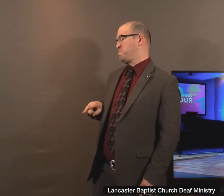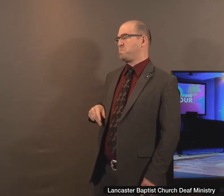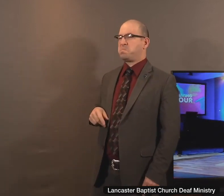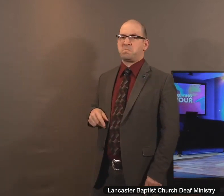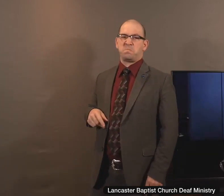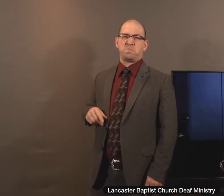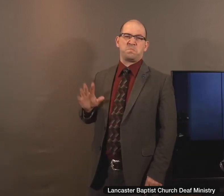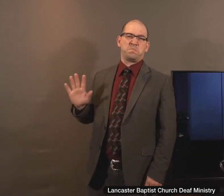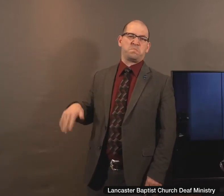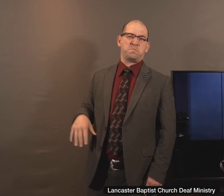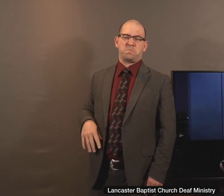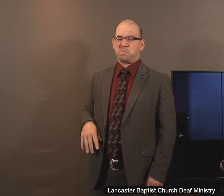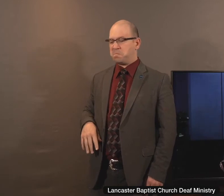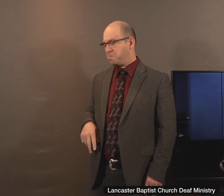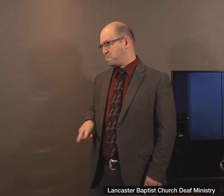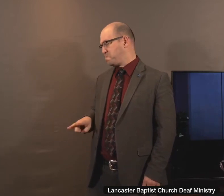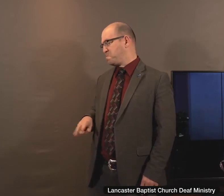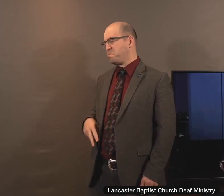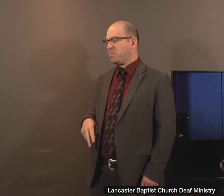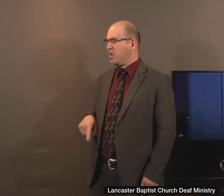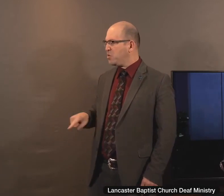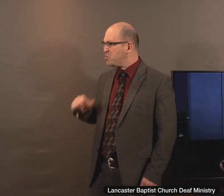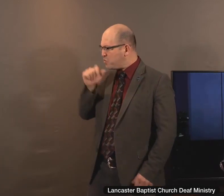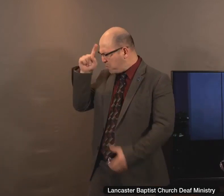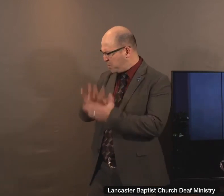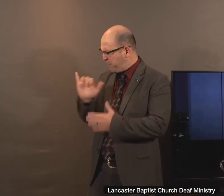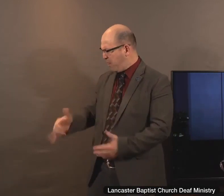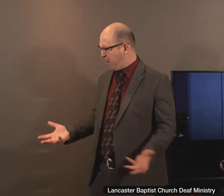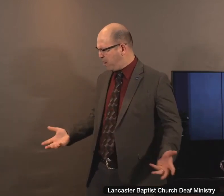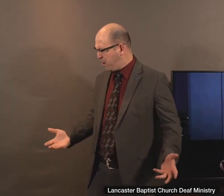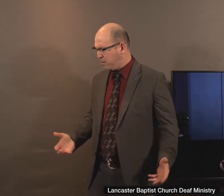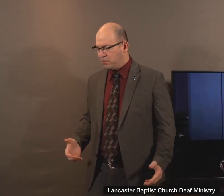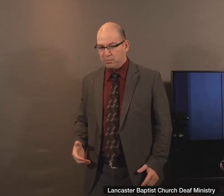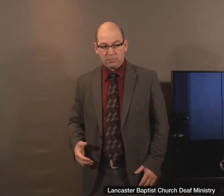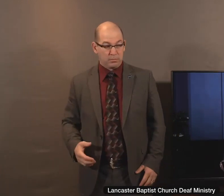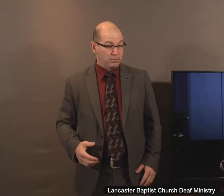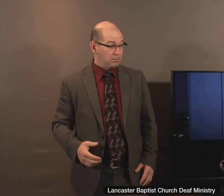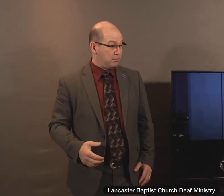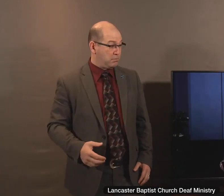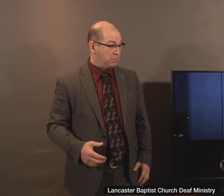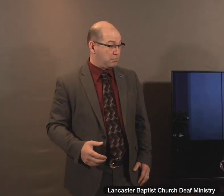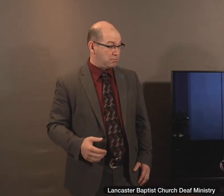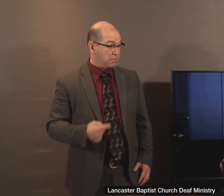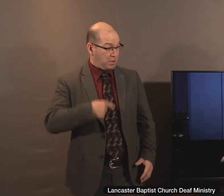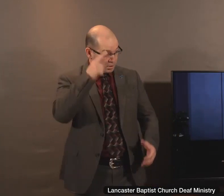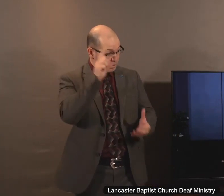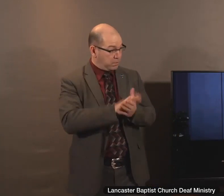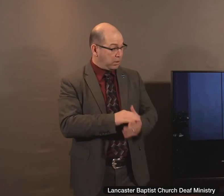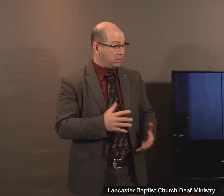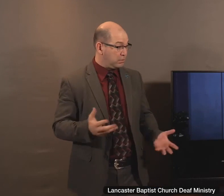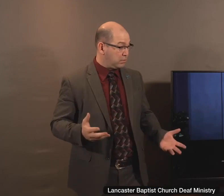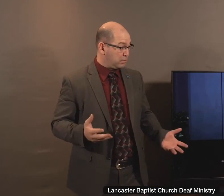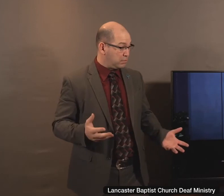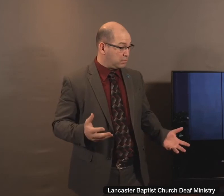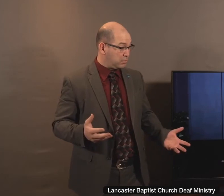woman. He looked at the Bible. He said, you don't believe that book, do you? And the lady replied, well, of course I do.